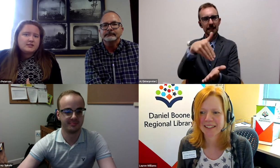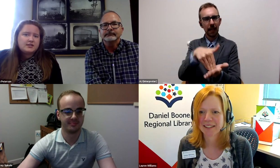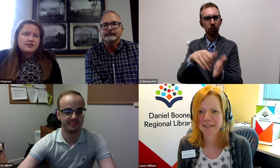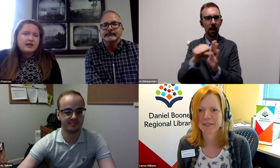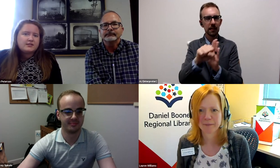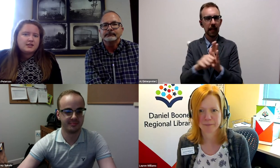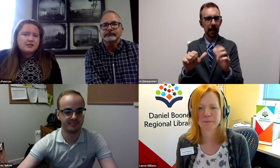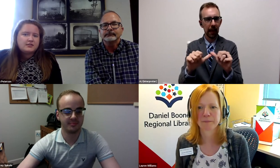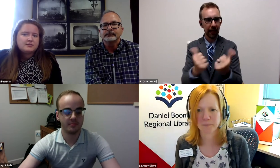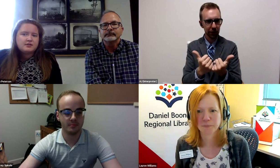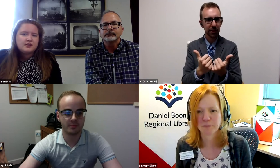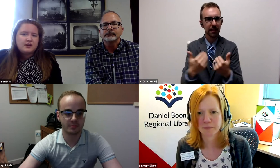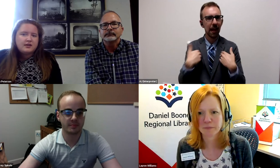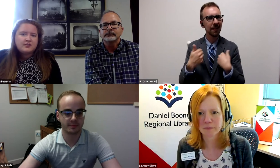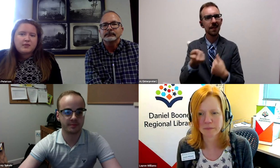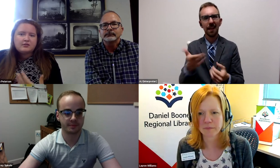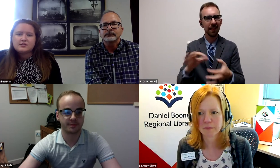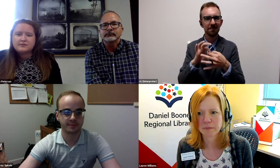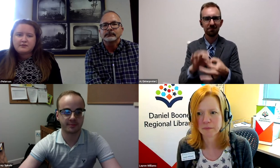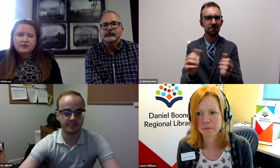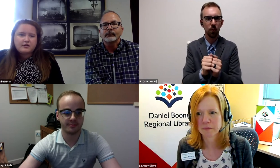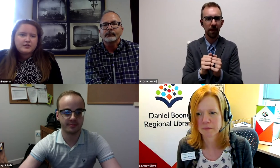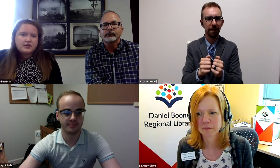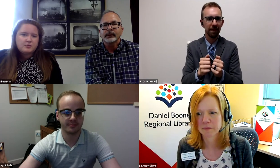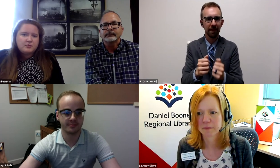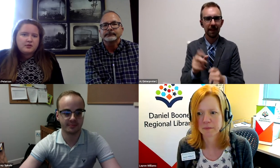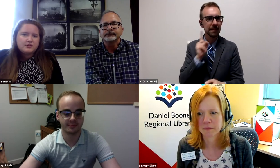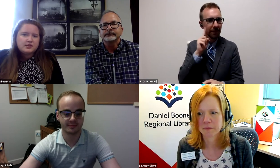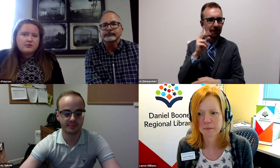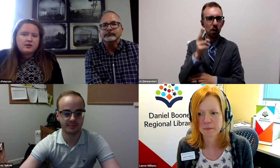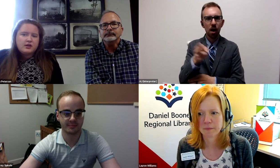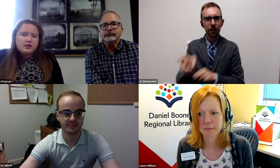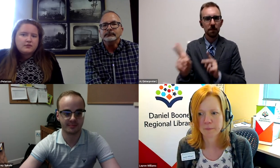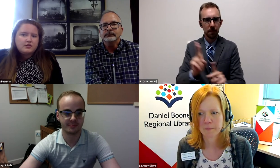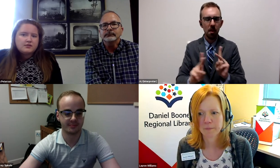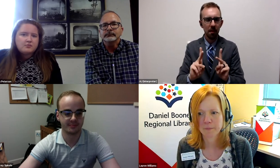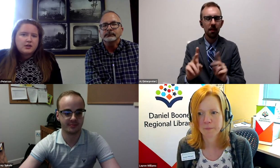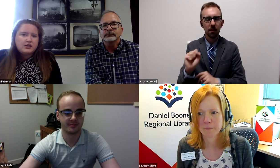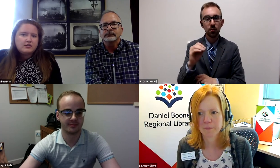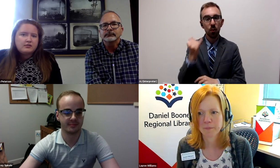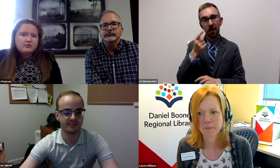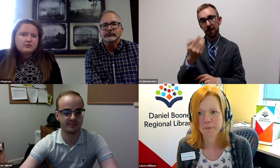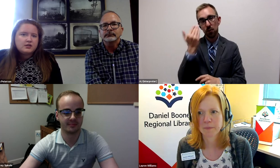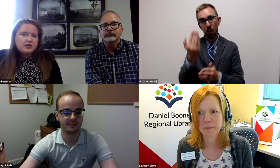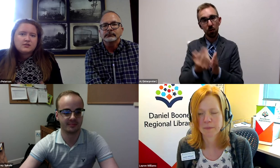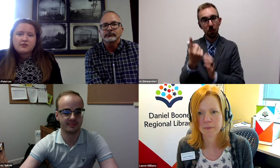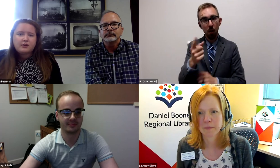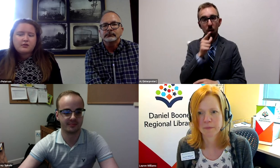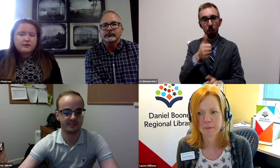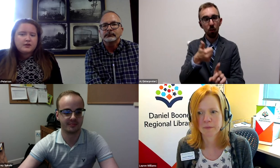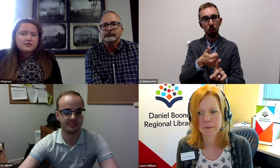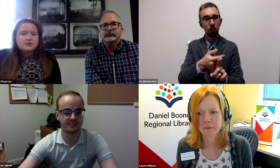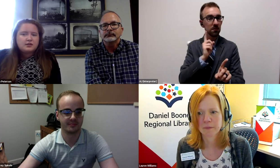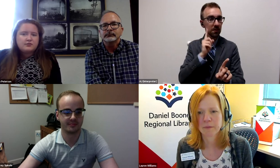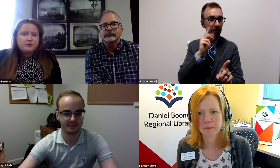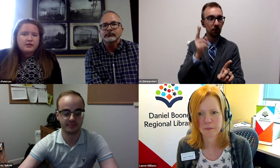agency that has anything to do with matters of Deaf and Hard of Hearing people. So if you know somebody who is Deaf or